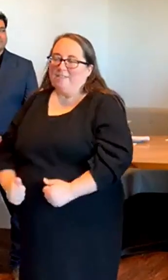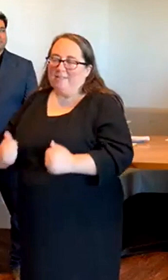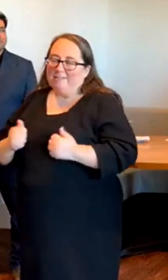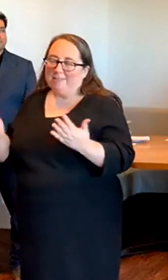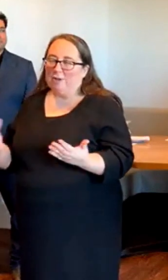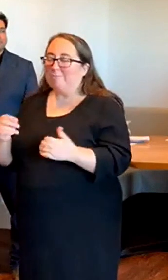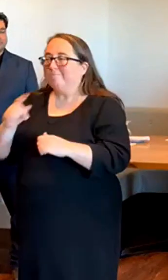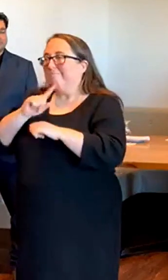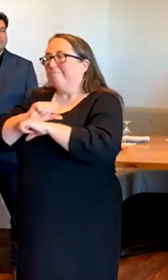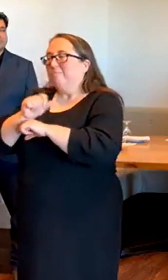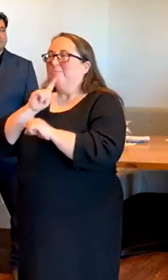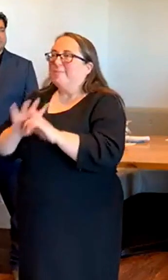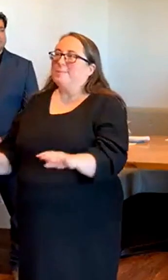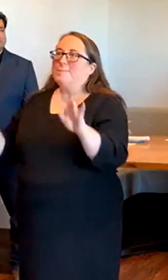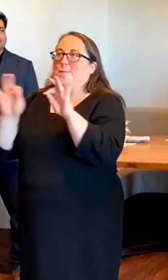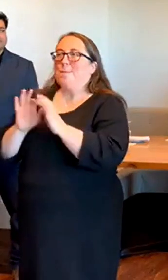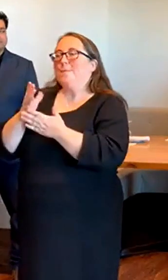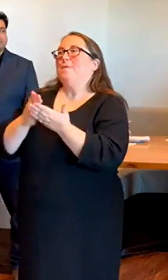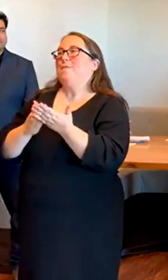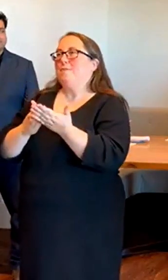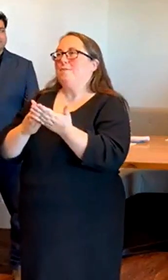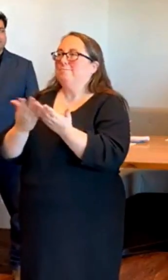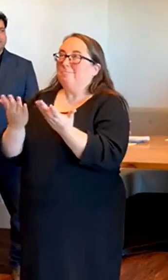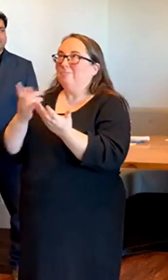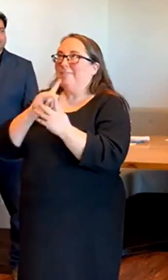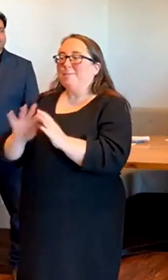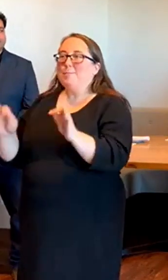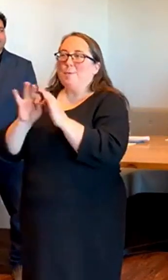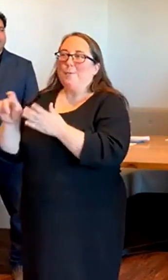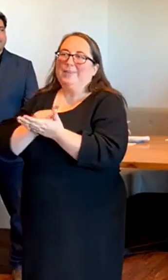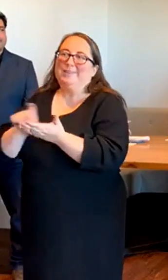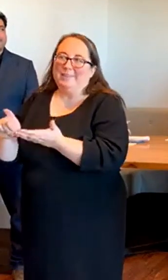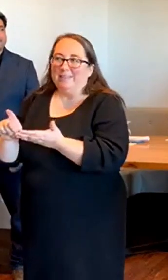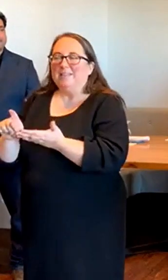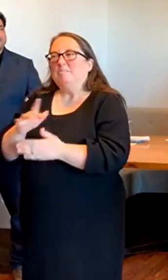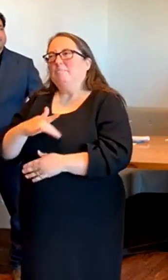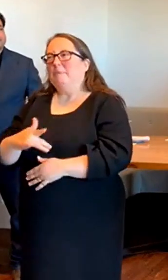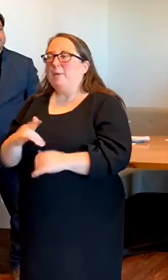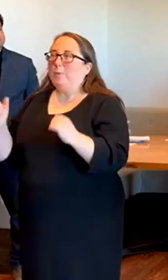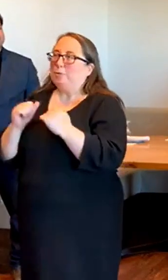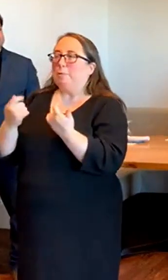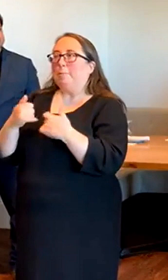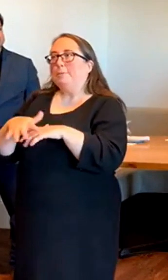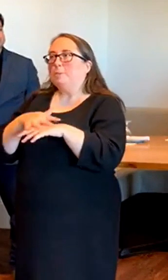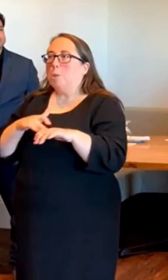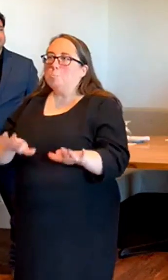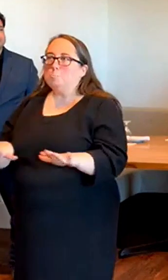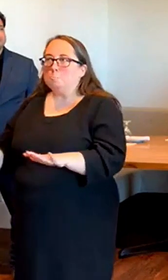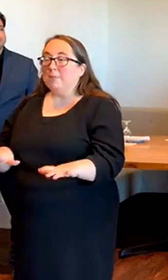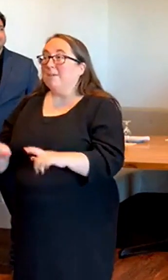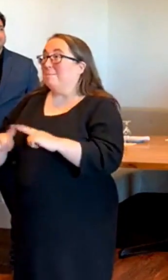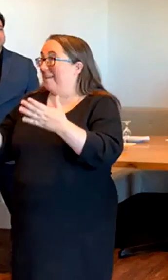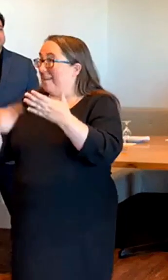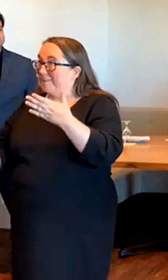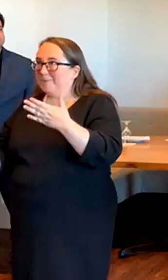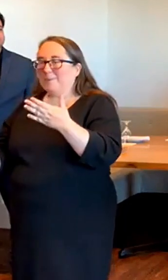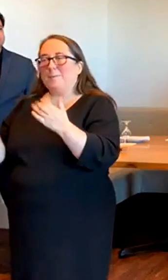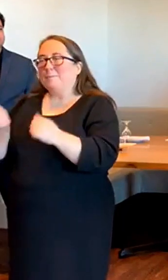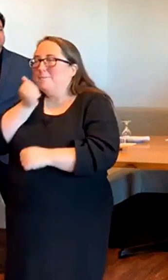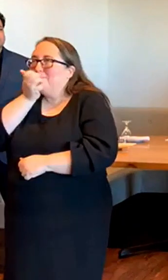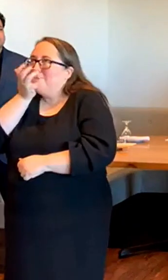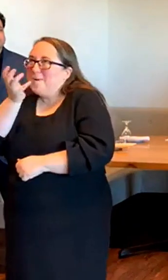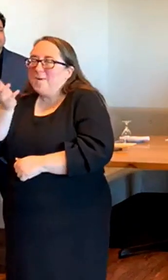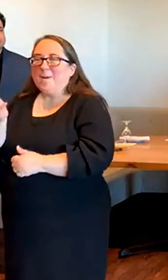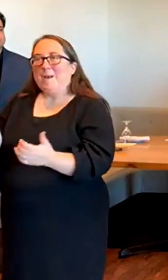is an important week because, you know, generally in the wintertime, things slow down. But next week, it's going to be warm. There's no excuses